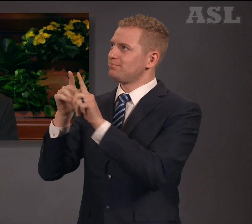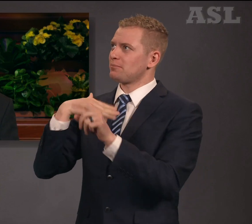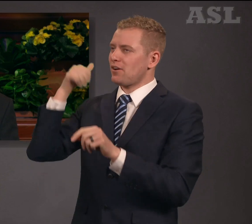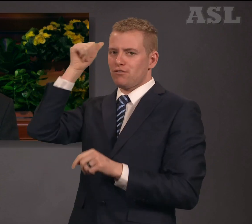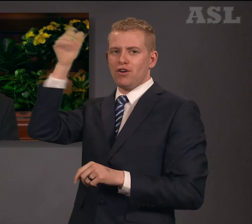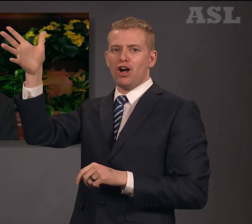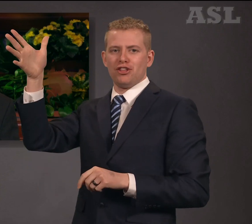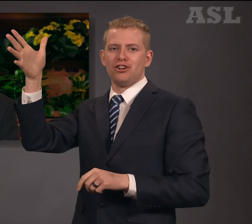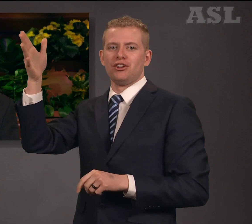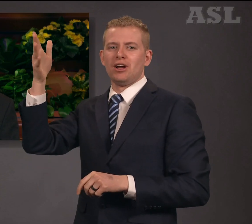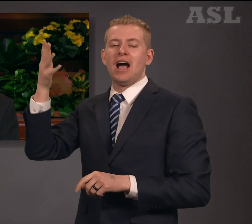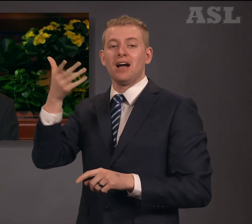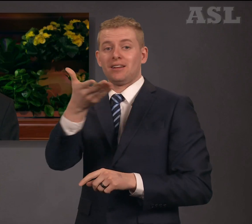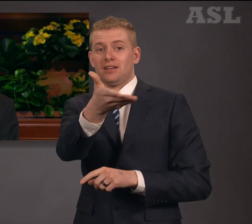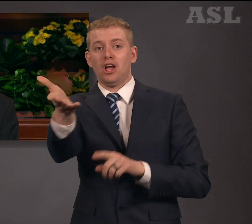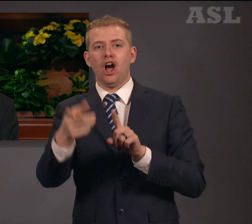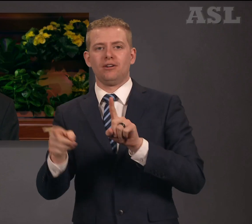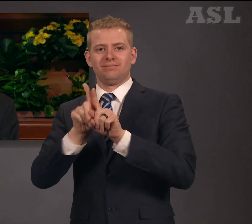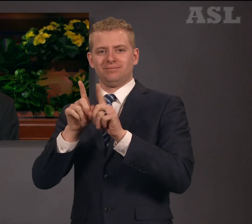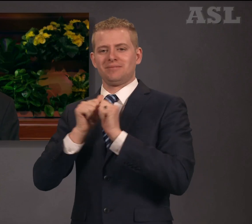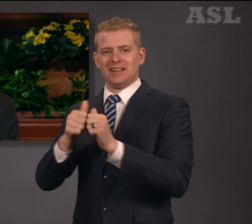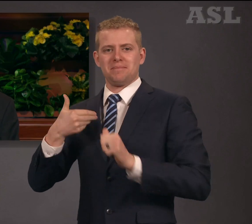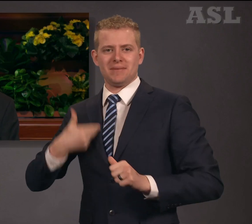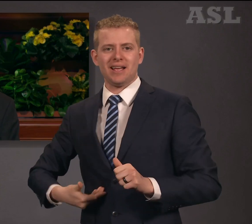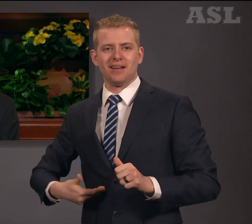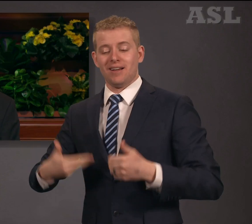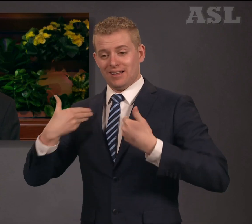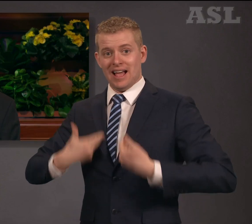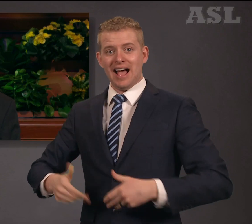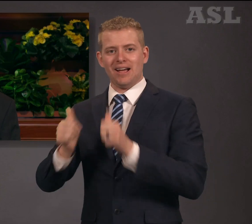ye in me, and I in you.